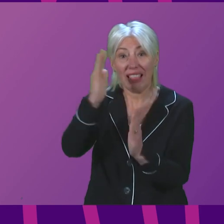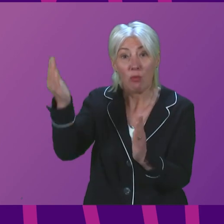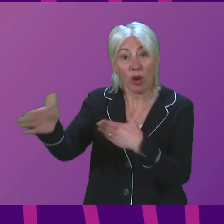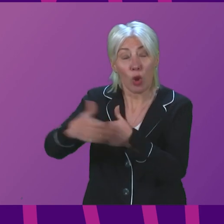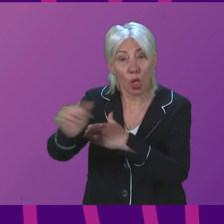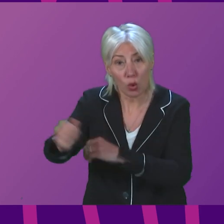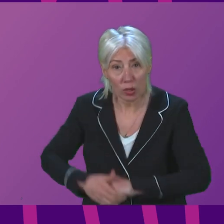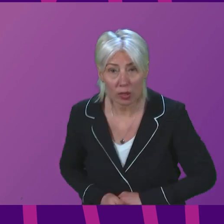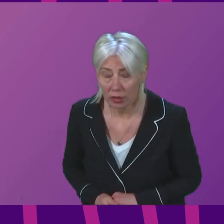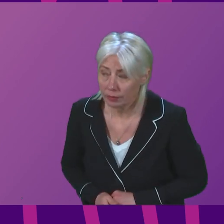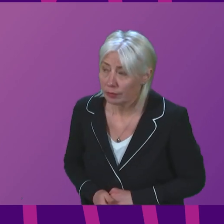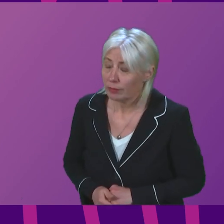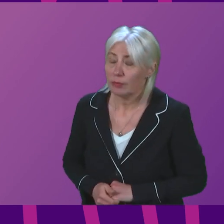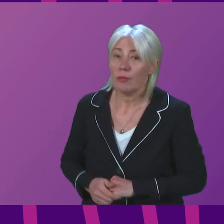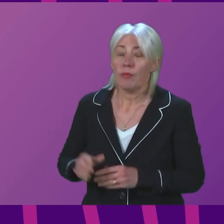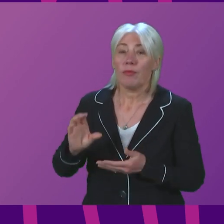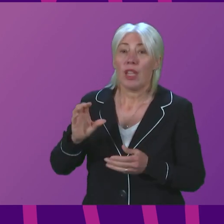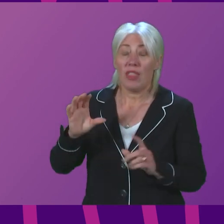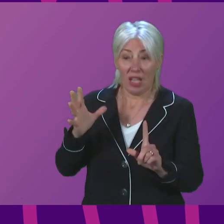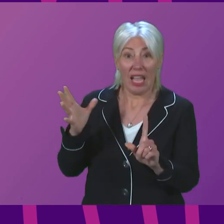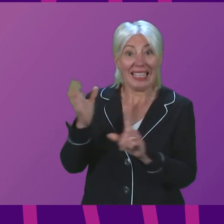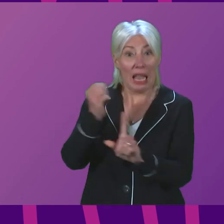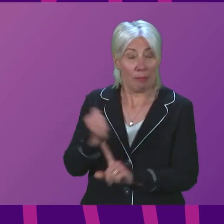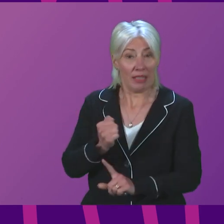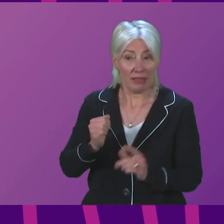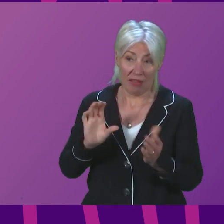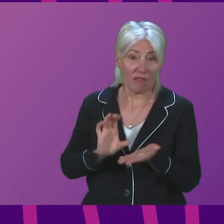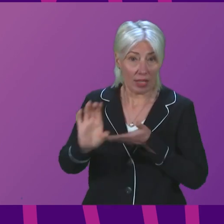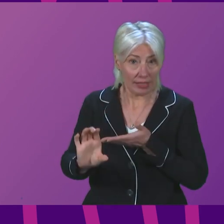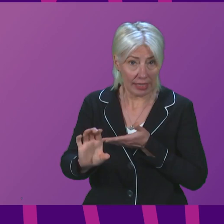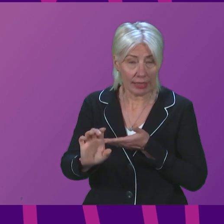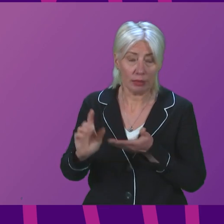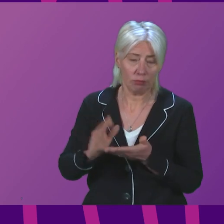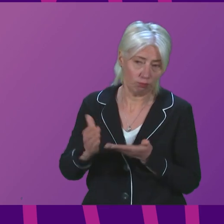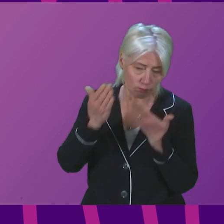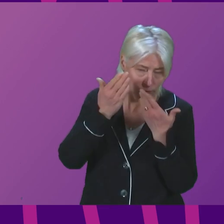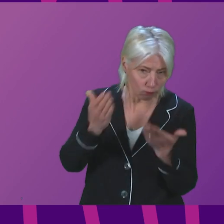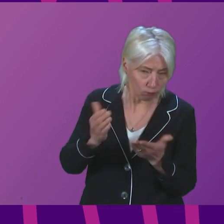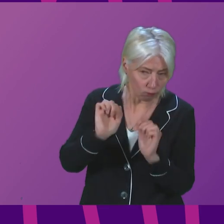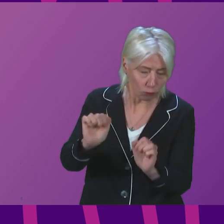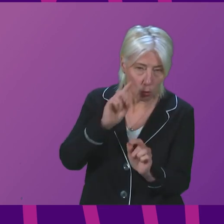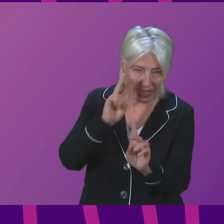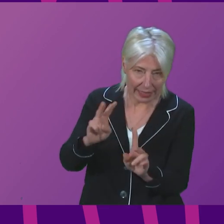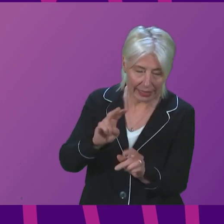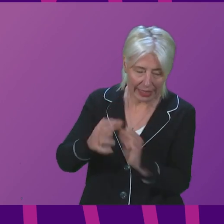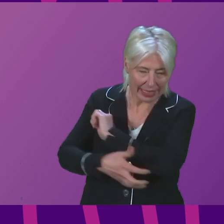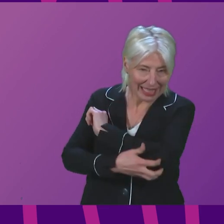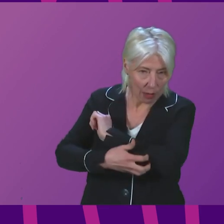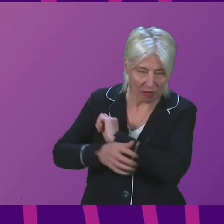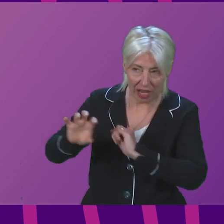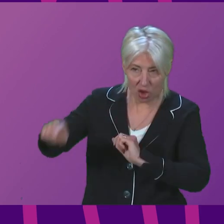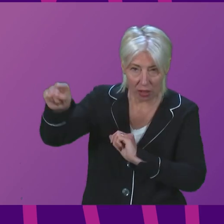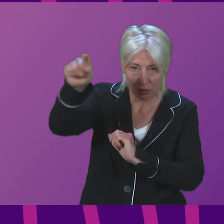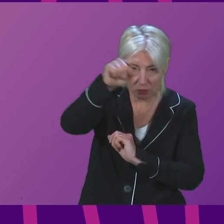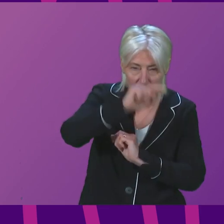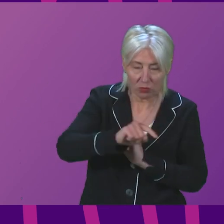we have taken in terms of the attainment funding are in recognition of the fact that we see deprivation in all parts of